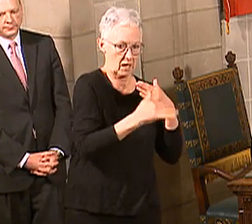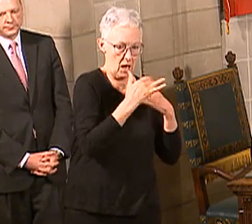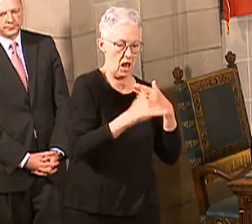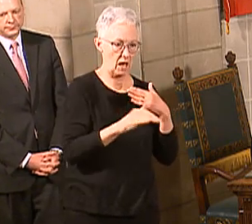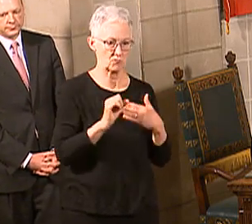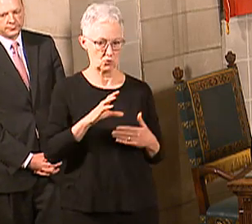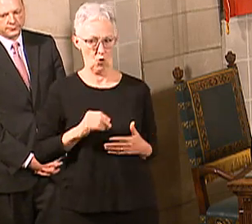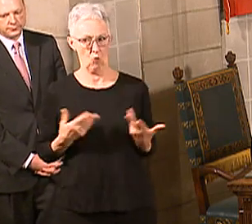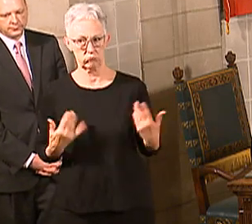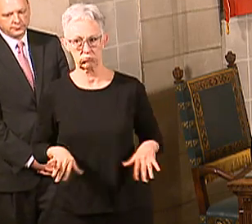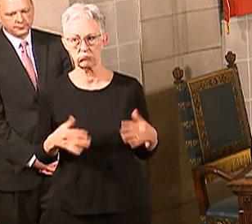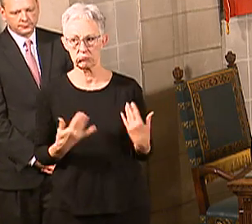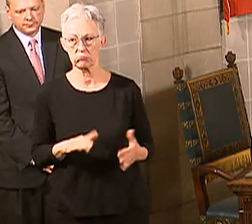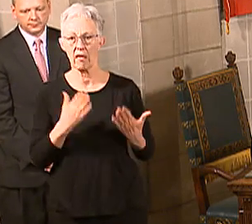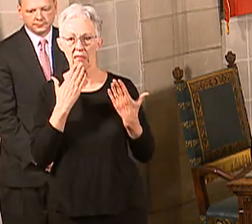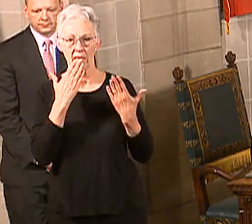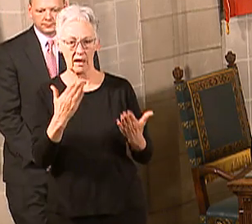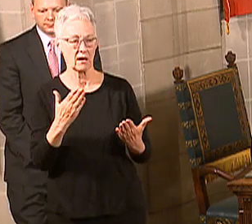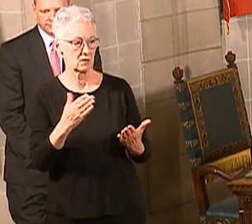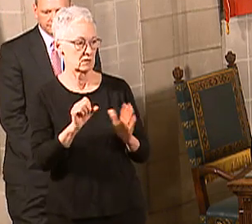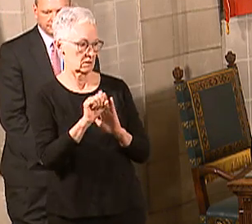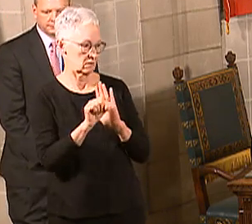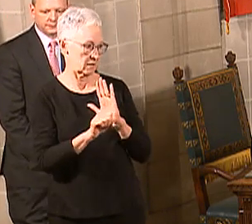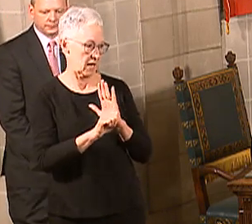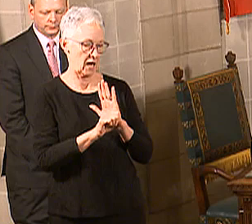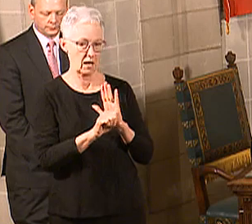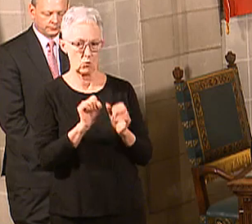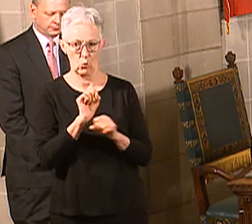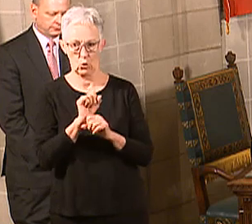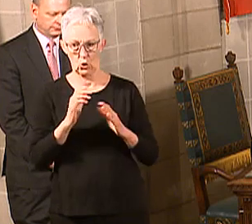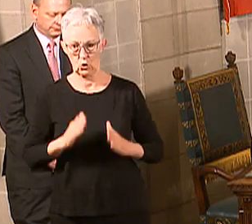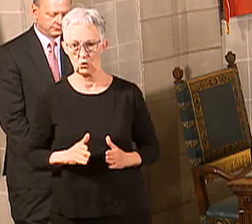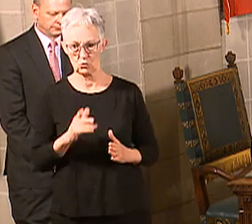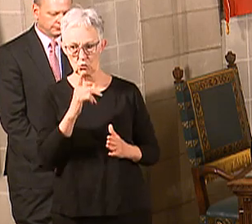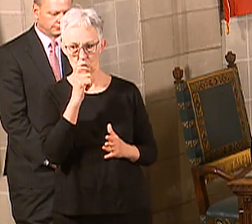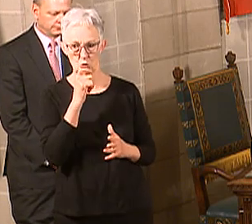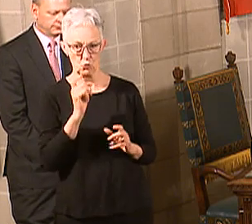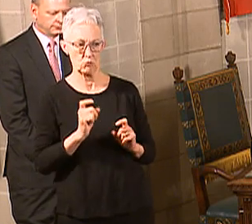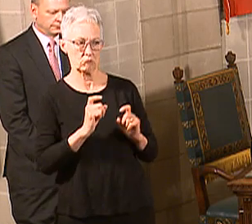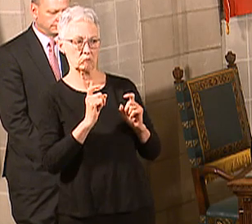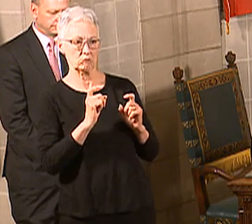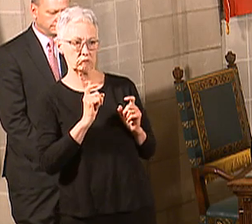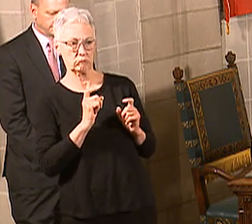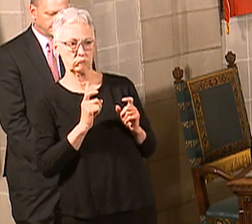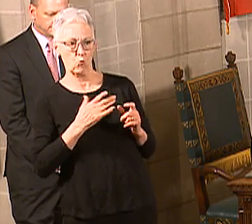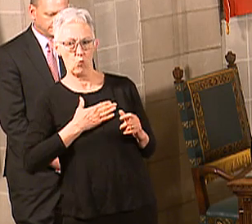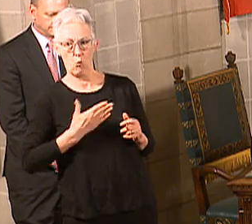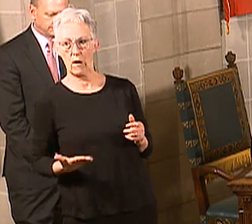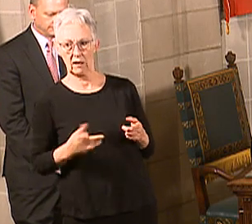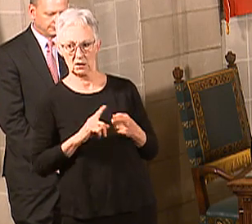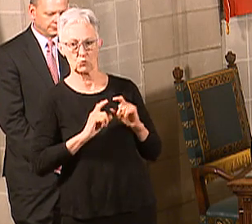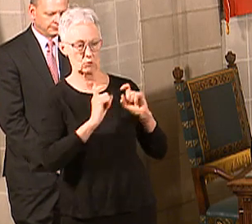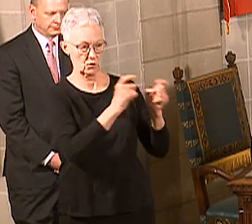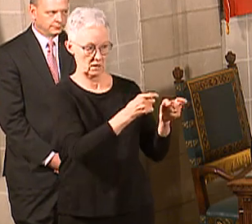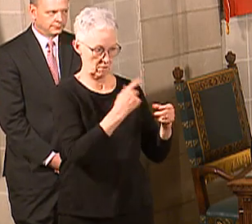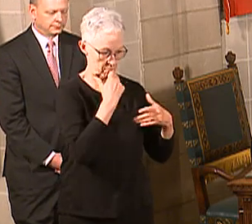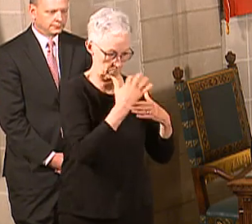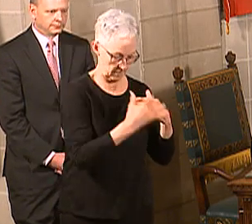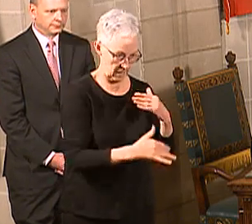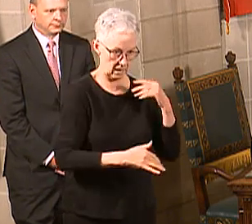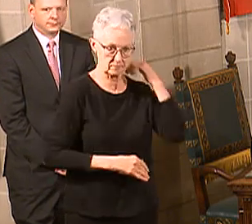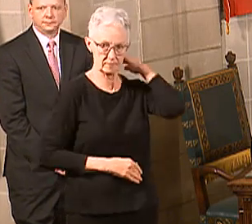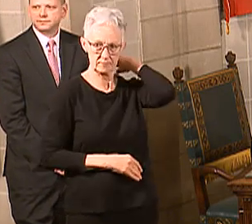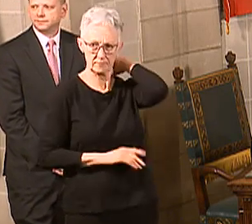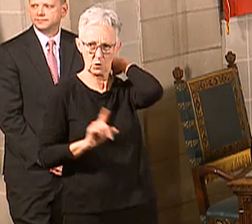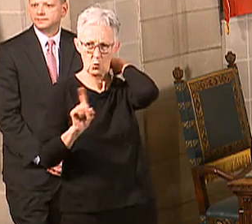response from our state teammates with regard to giving blood, so I really appreciate everybody's great work around that. And then, okay, where